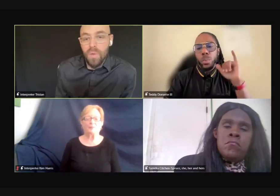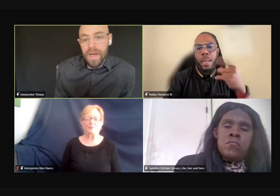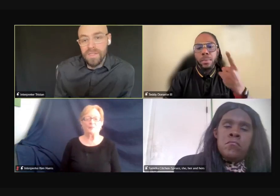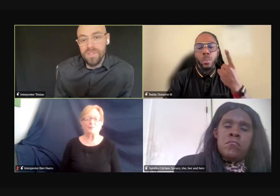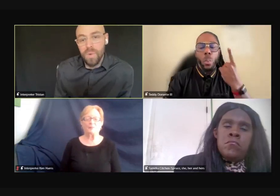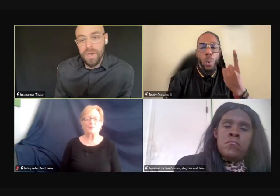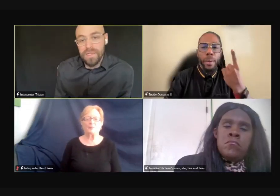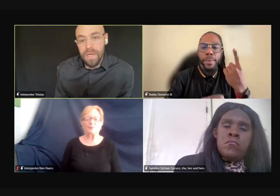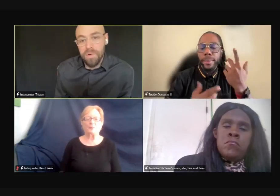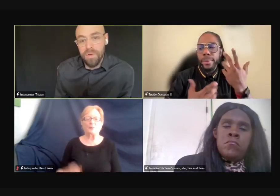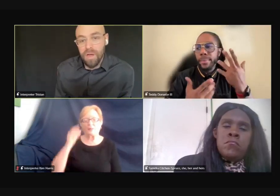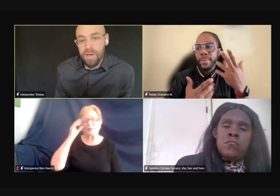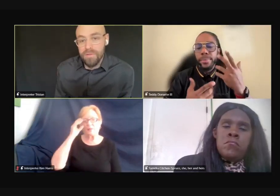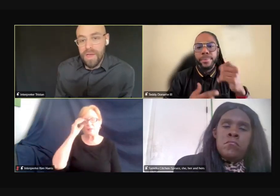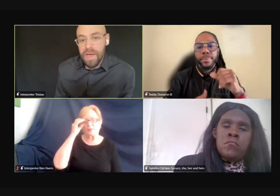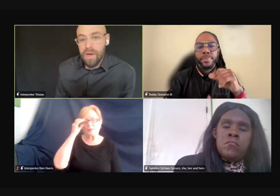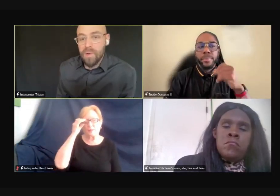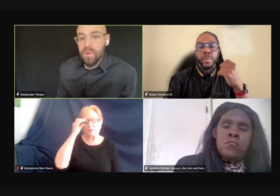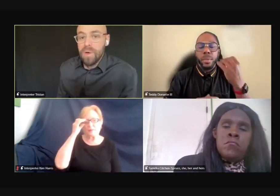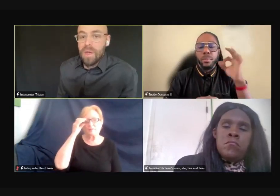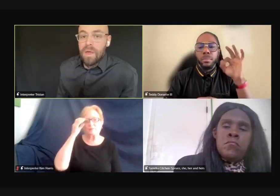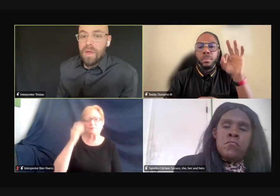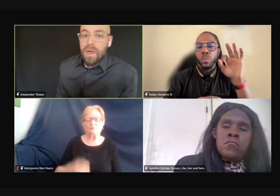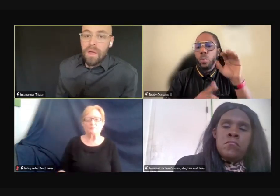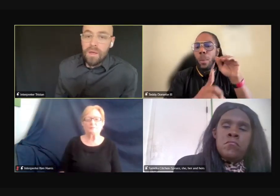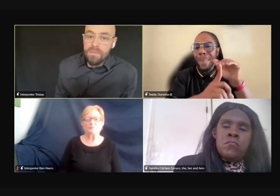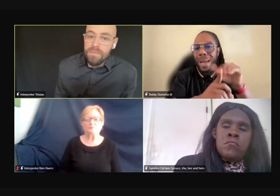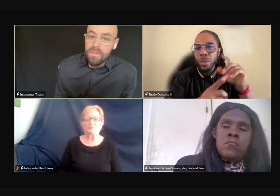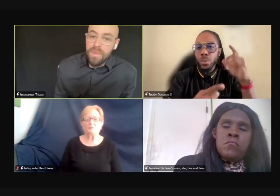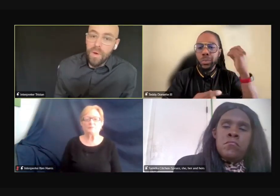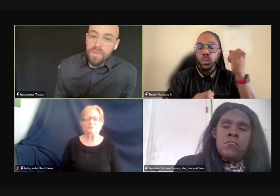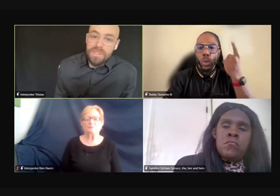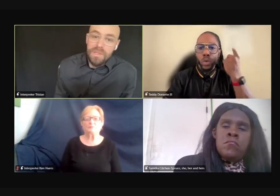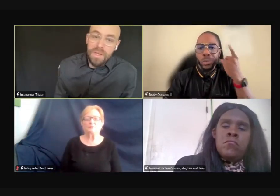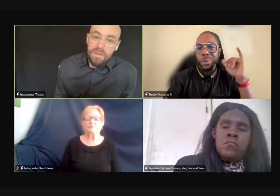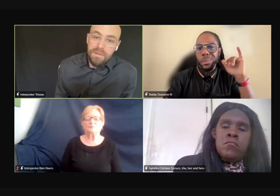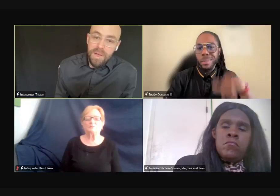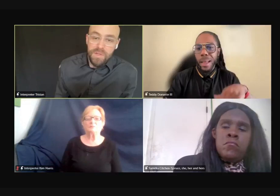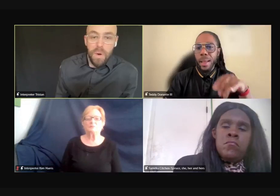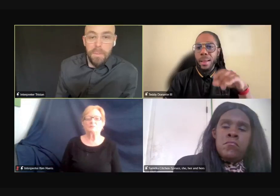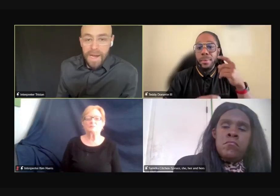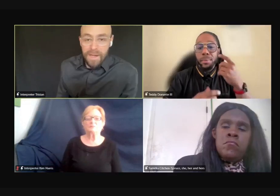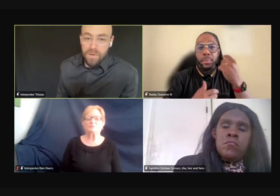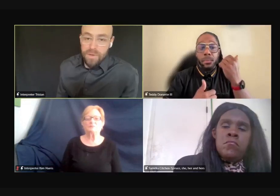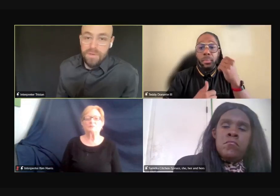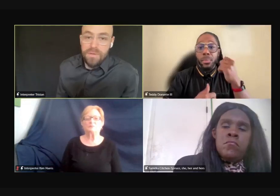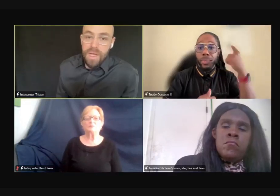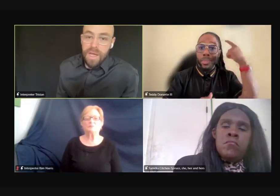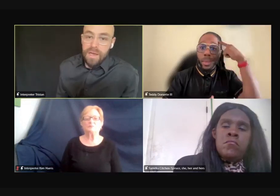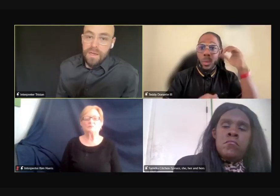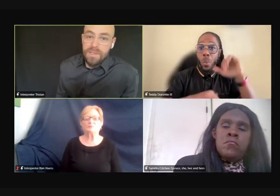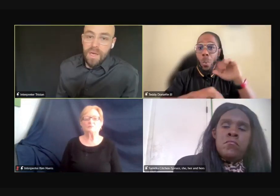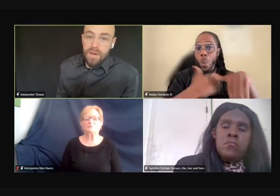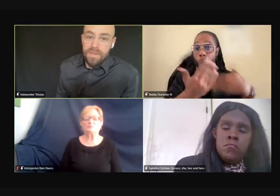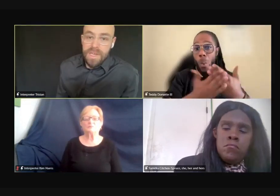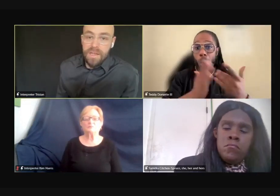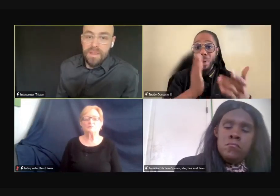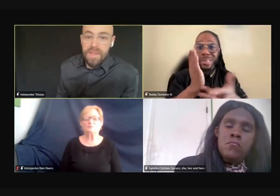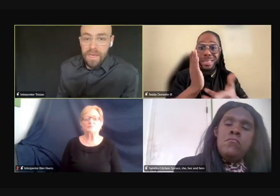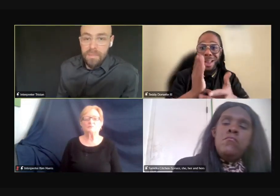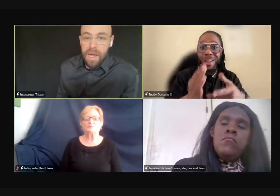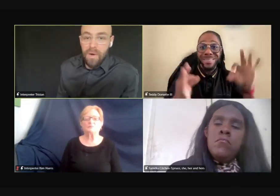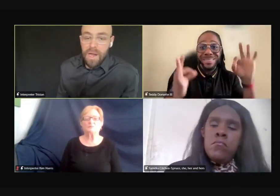So that's just one example of how those, it's a reminder to